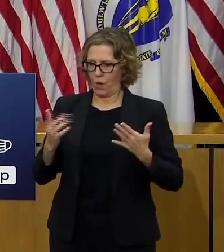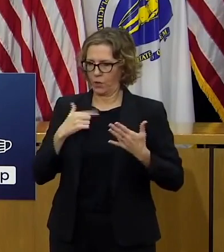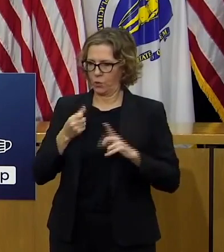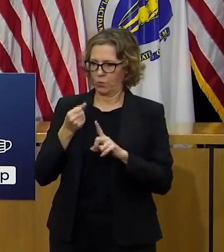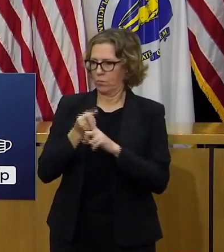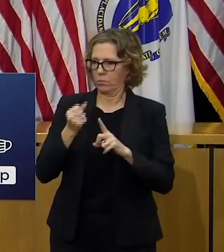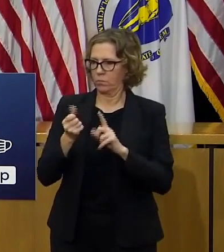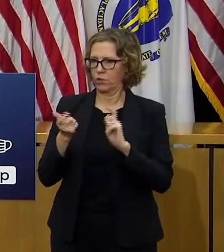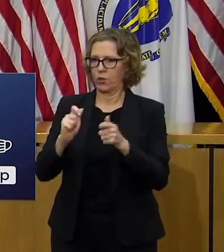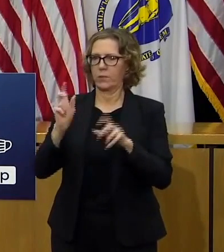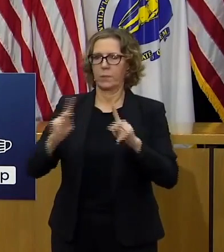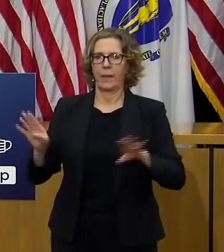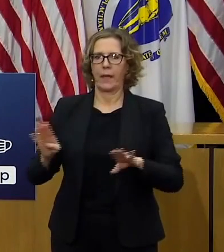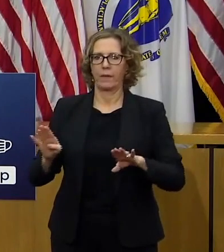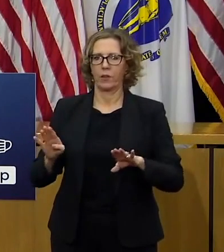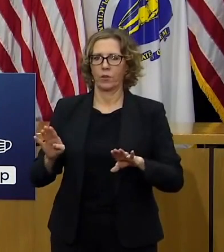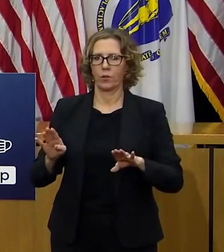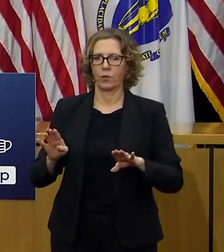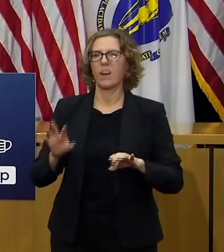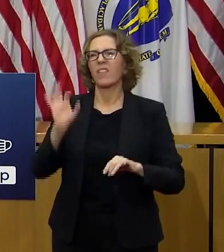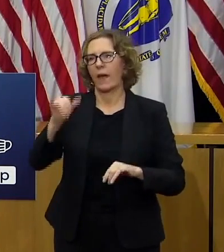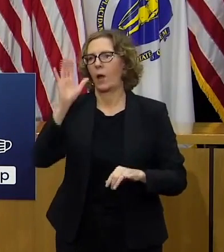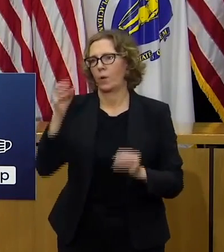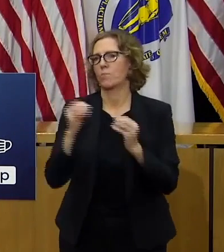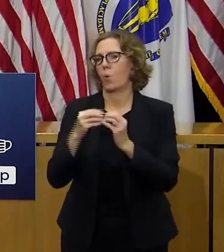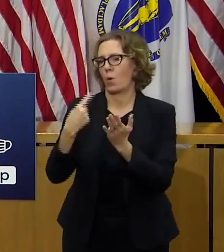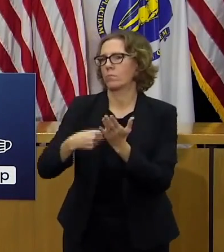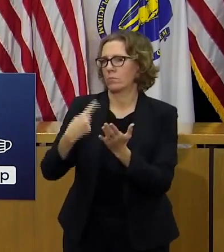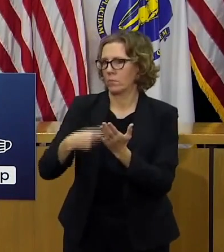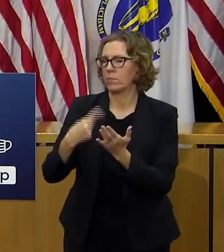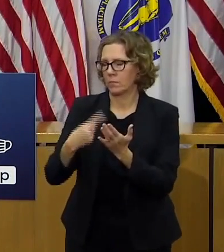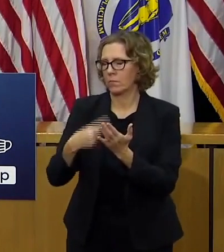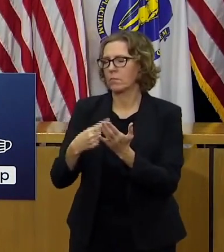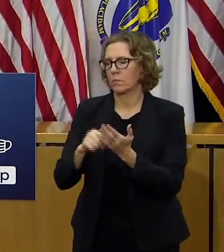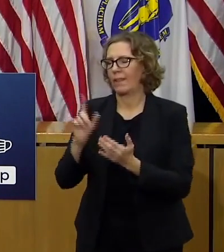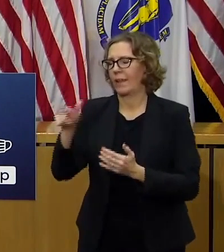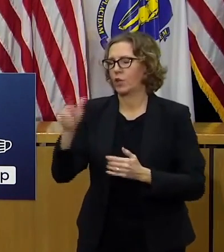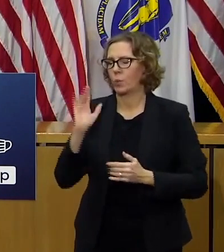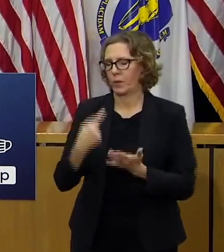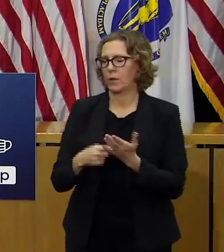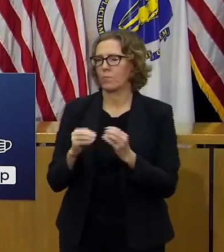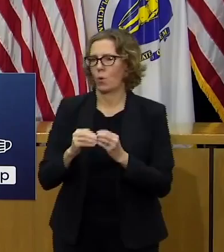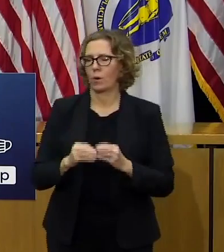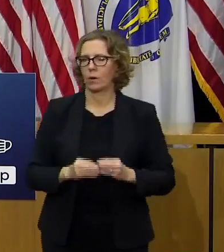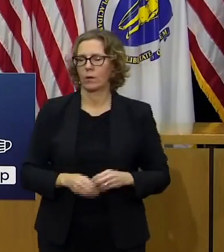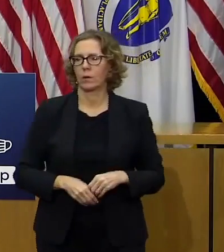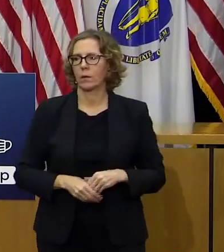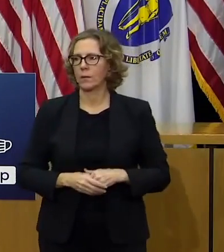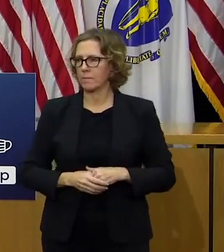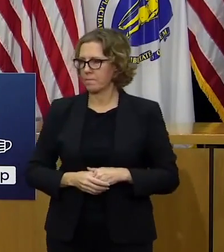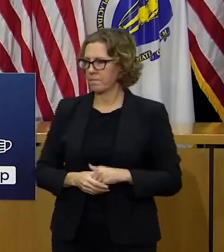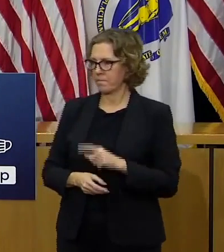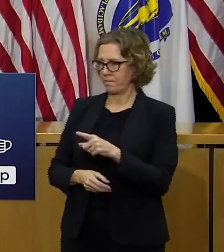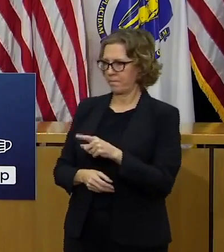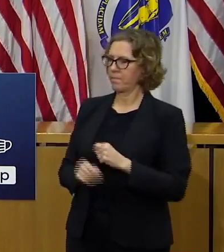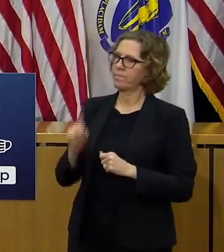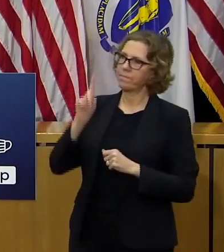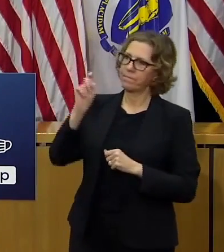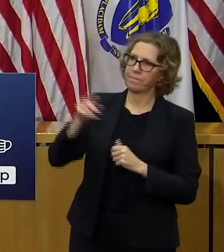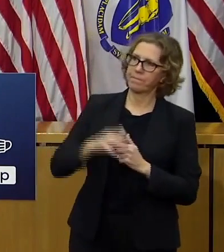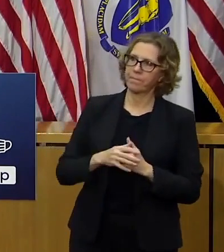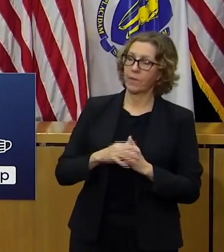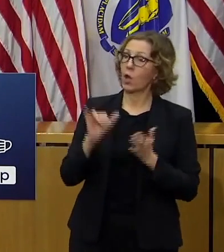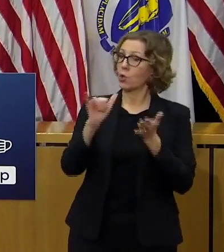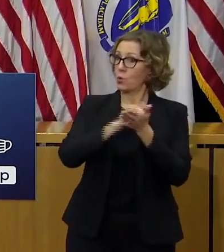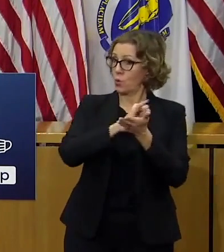and and that's what we plan to speak about later last question in new york governor fuomo announced today that